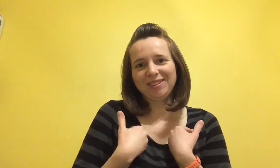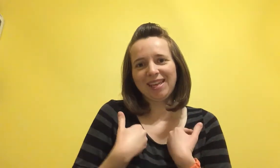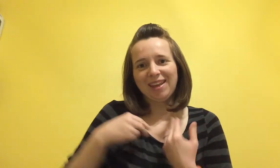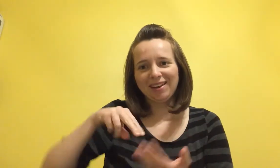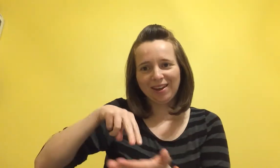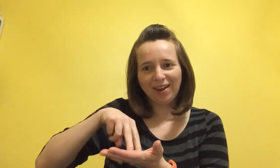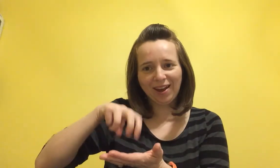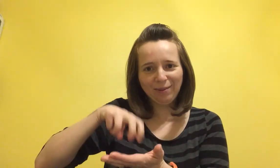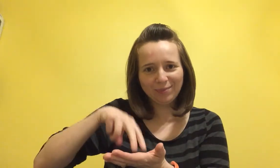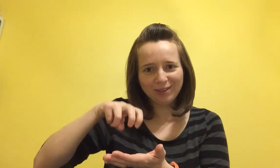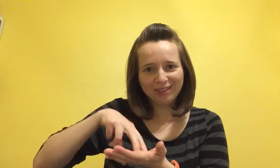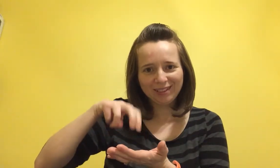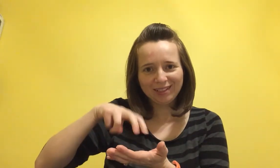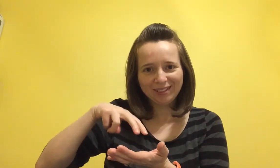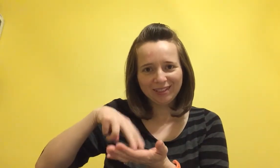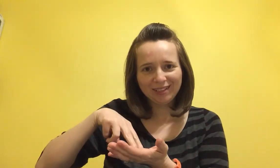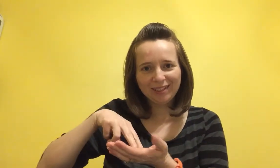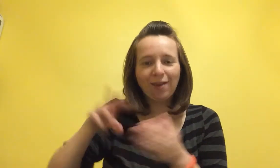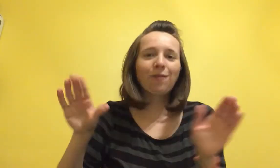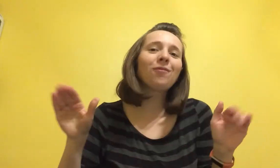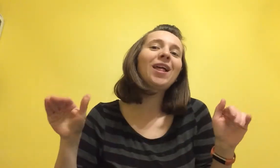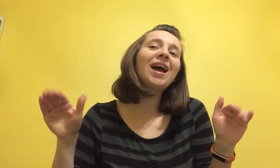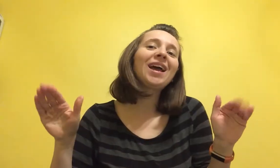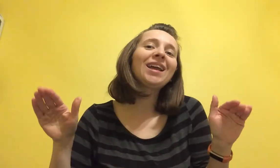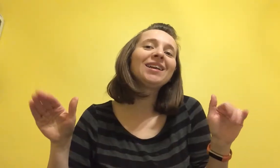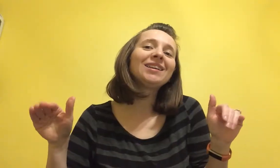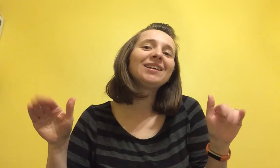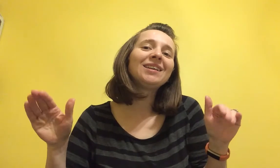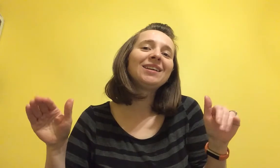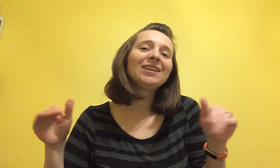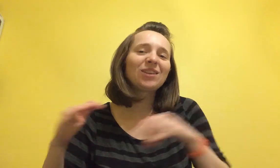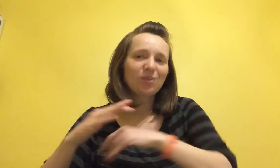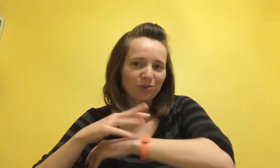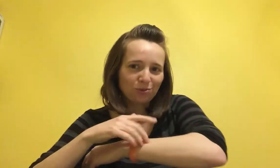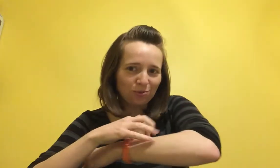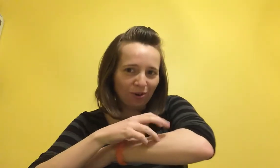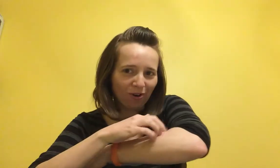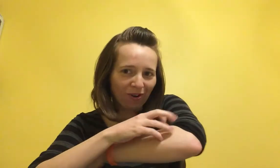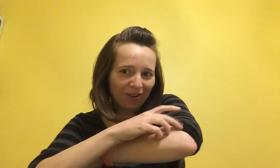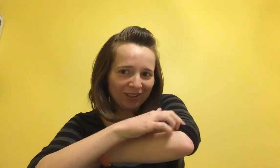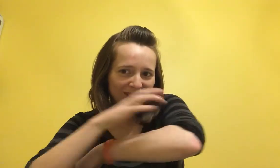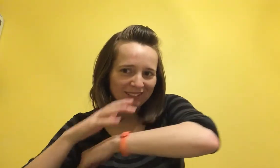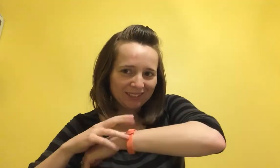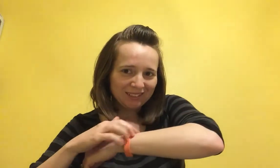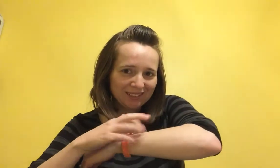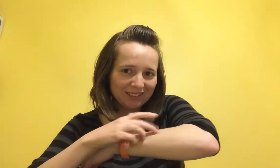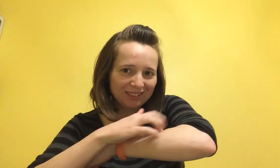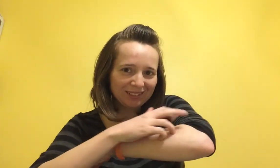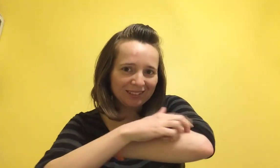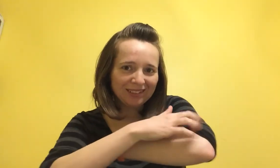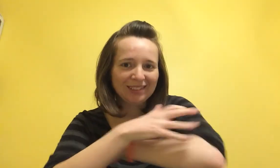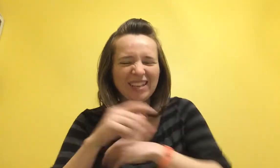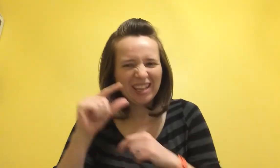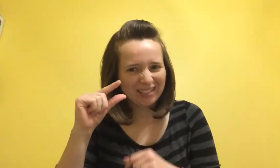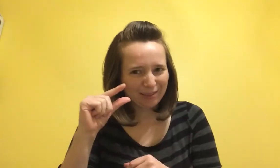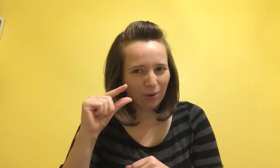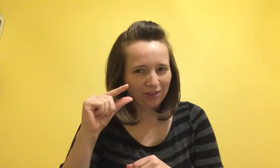that hop fly crawl small